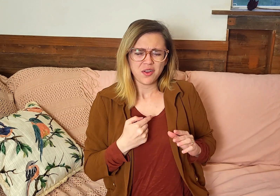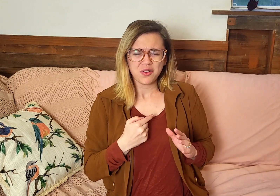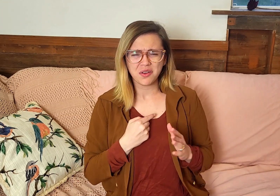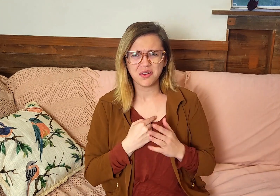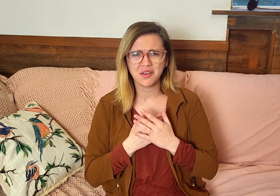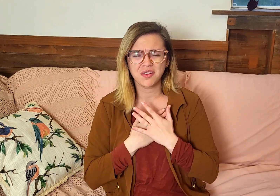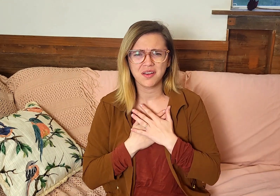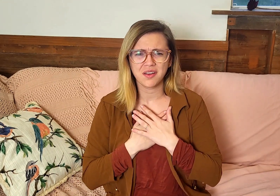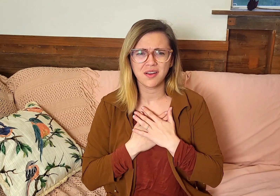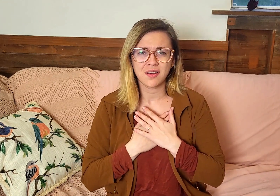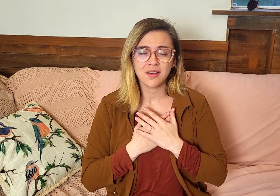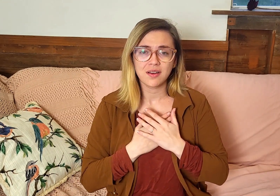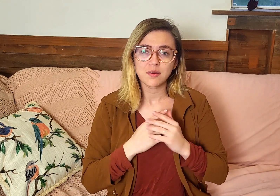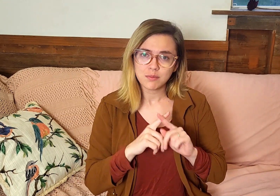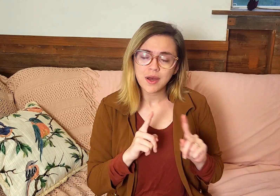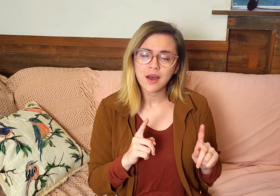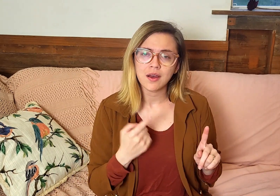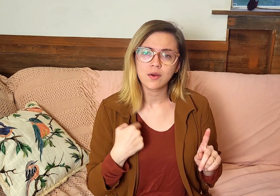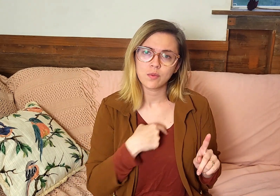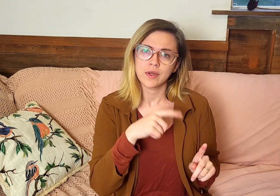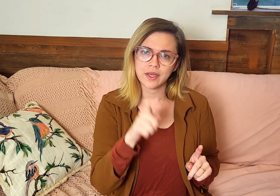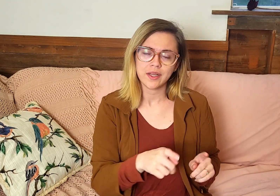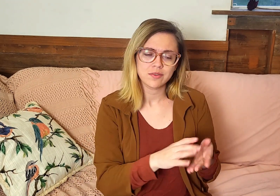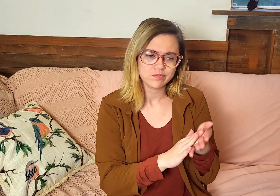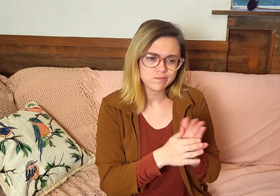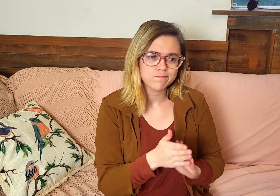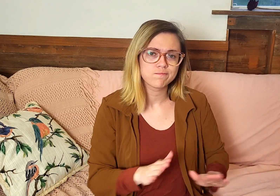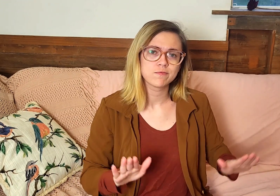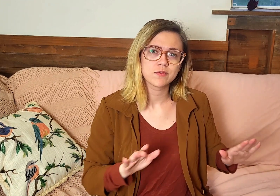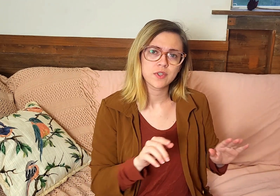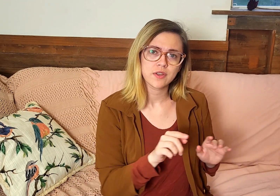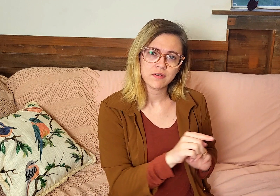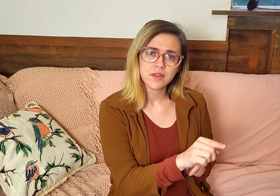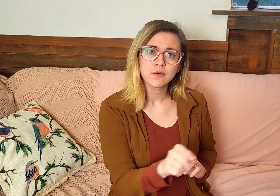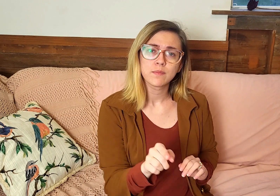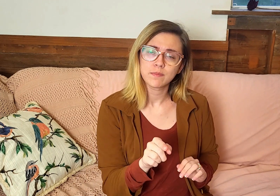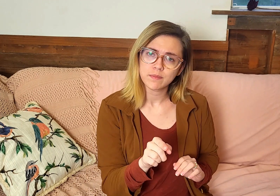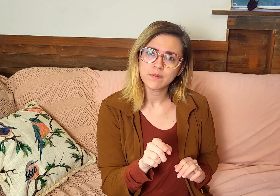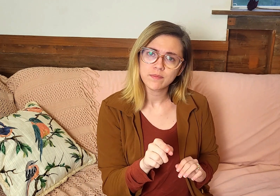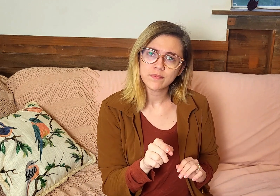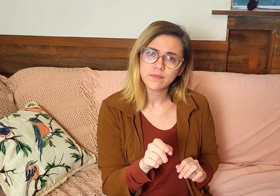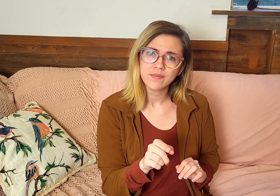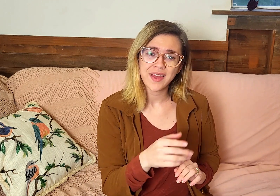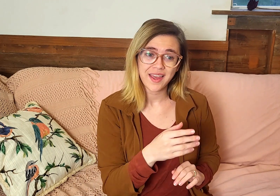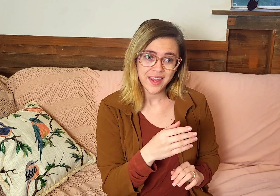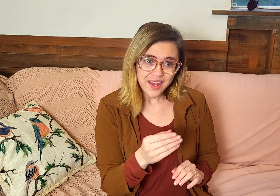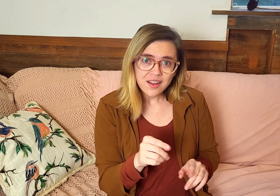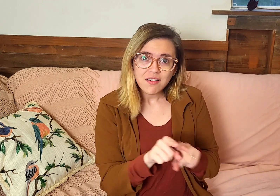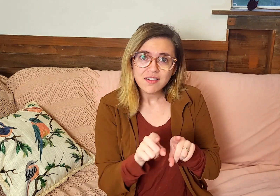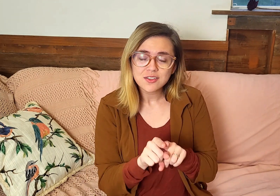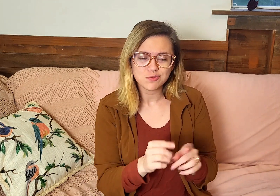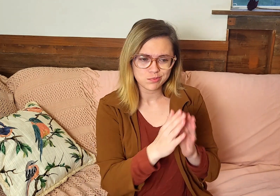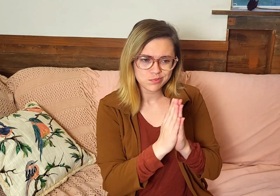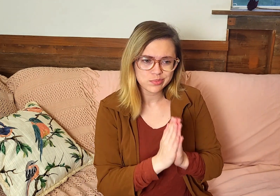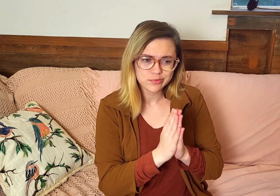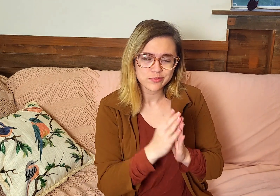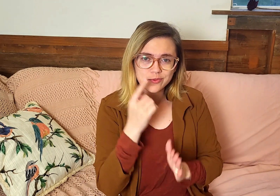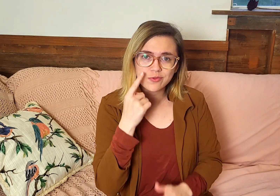in the past, but we still need to forgive them and also pray for